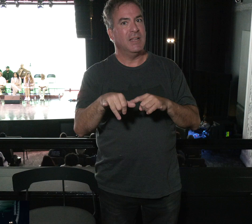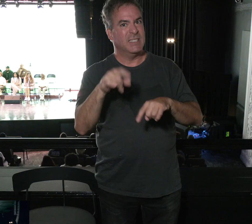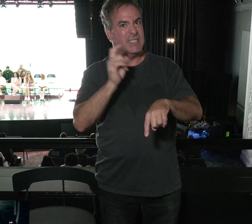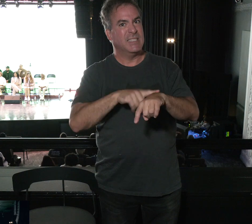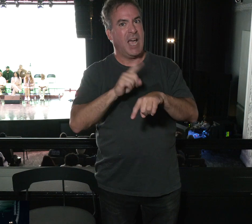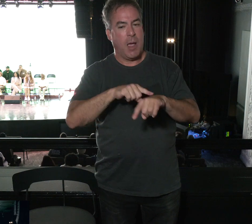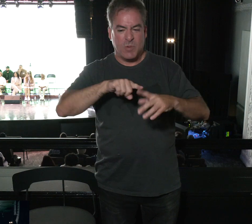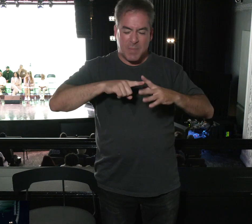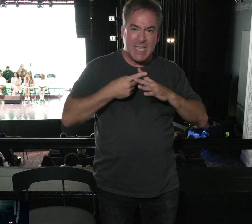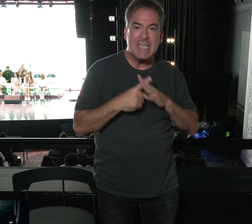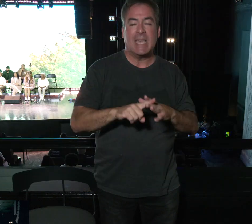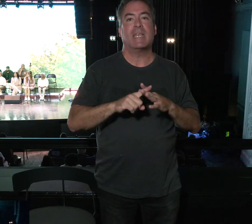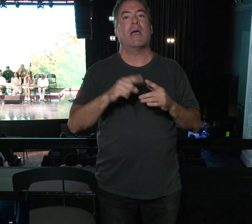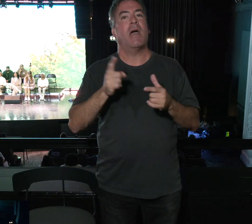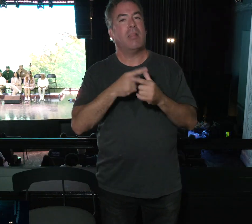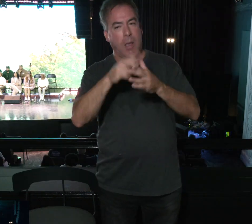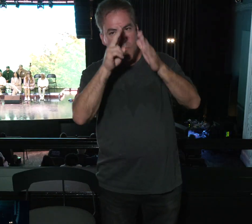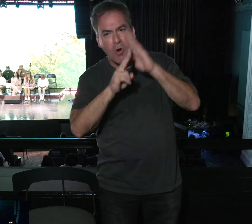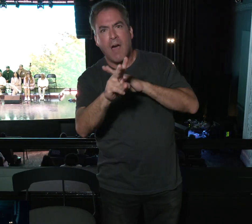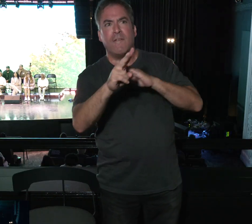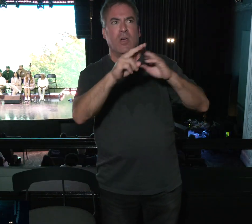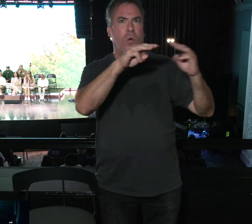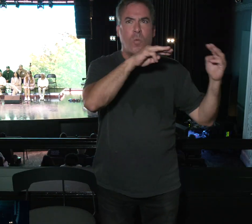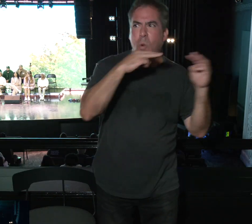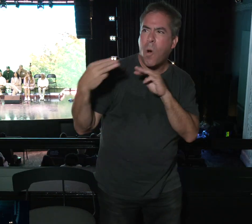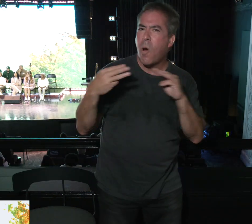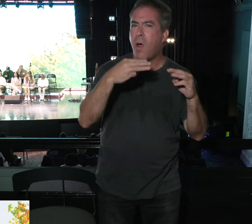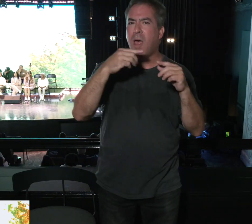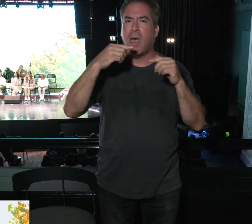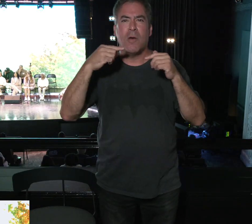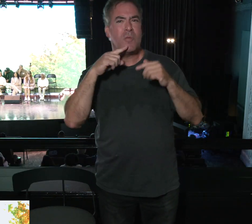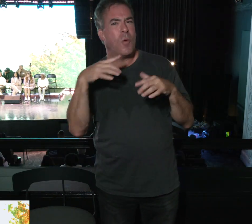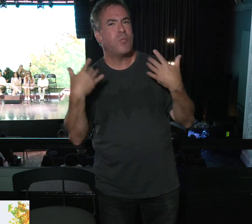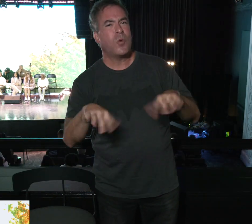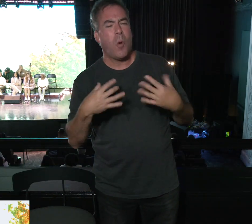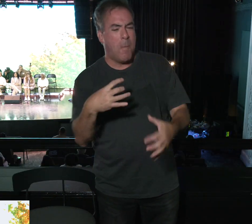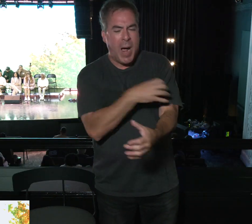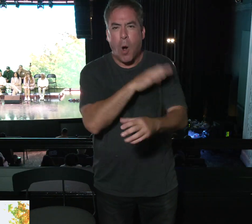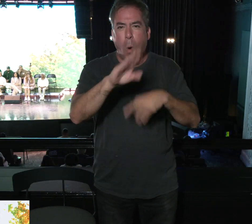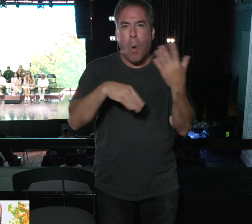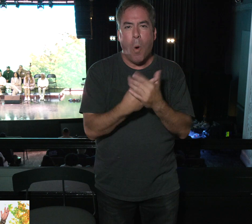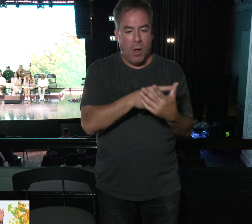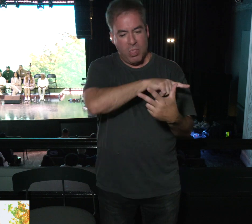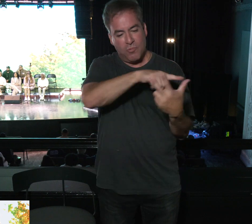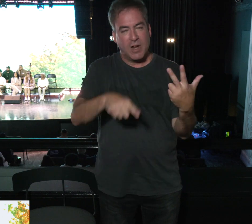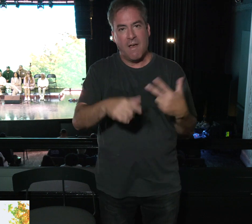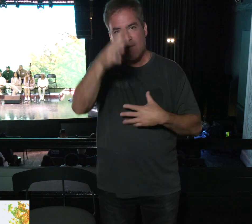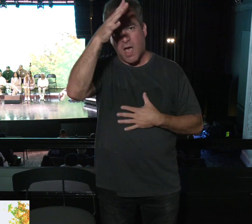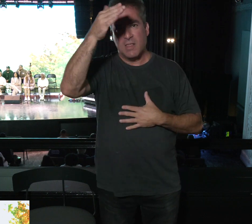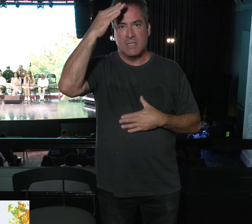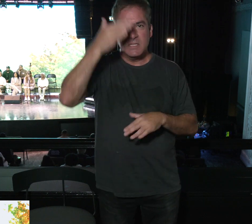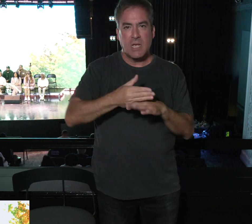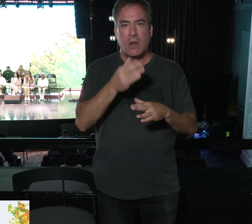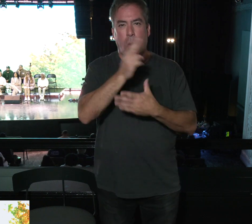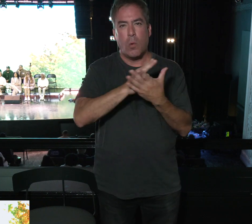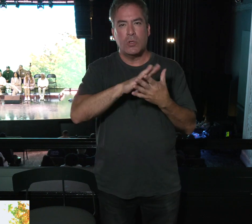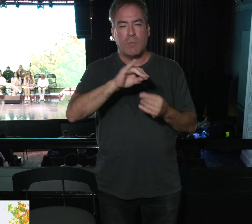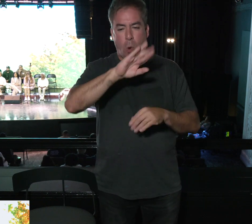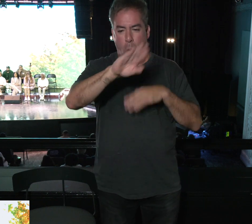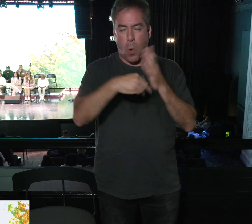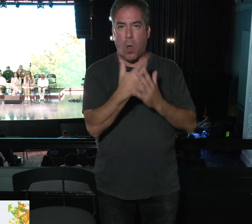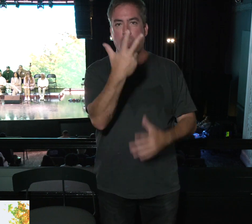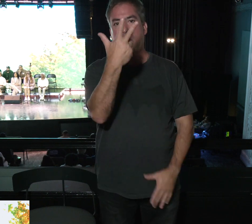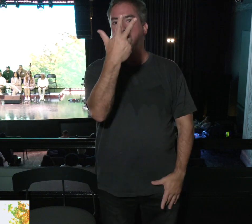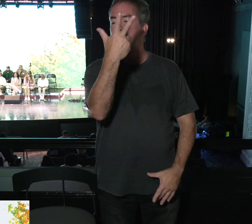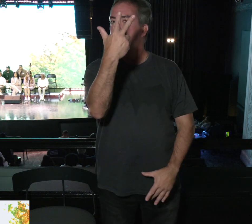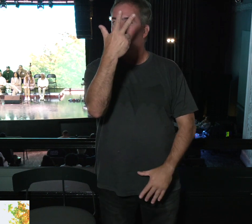and warriors and prophets in a way that gave them extraordinary power. All three, the Father, the Son, the Holy Spirit, all three